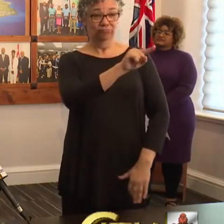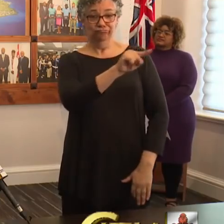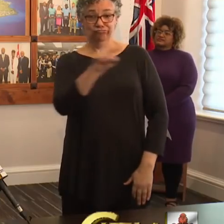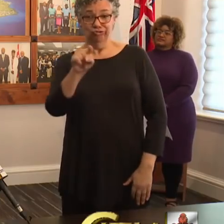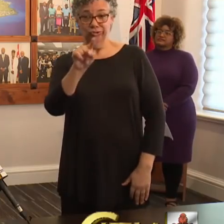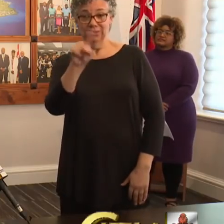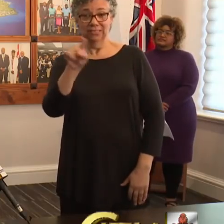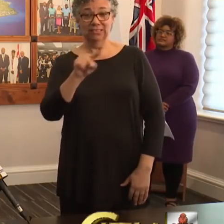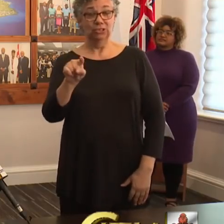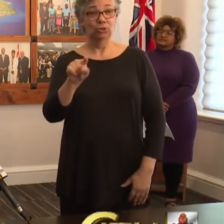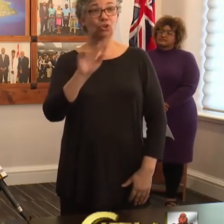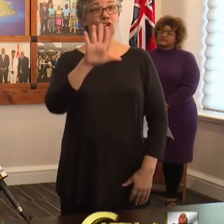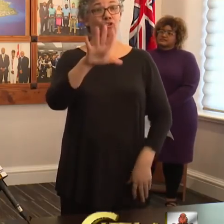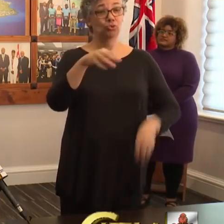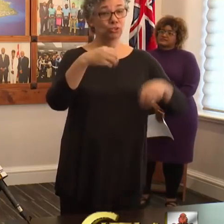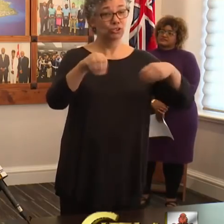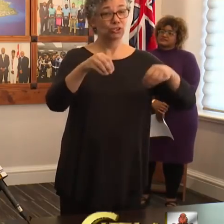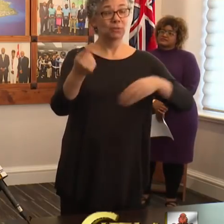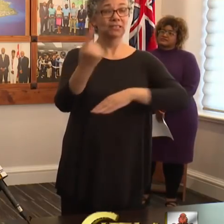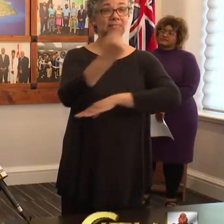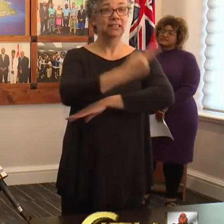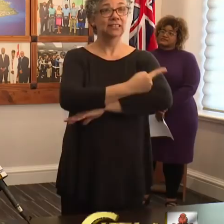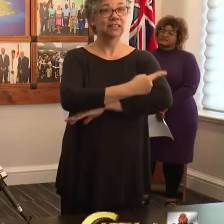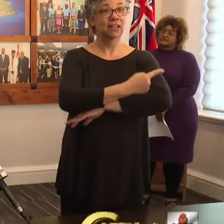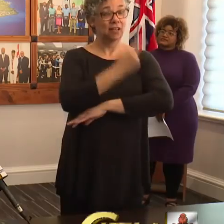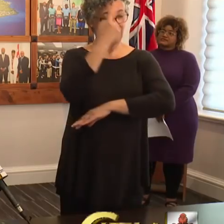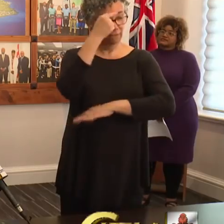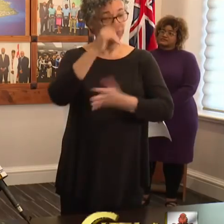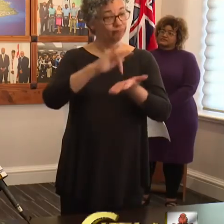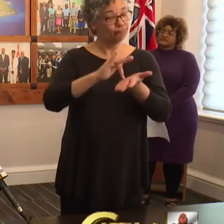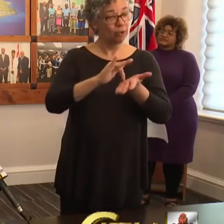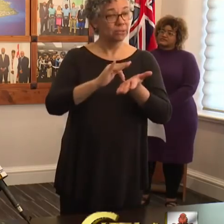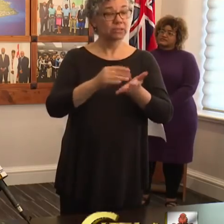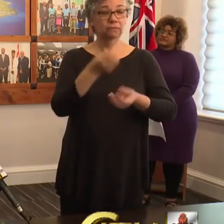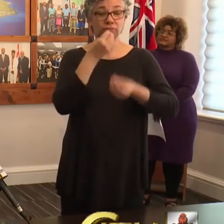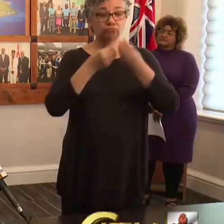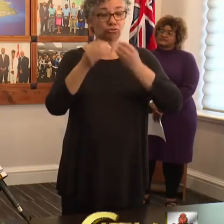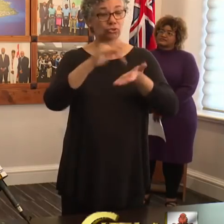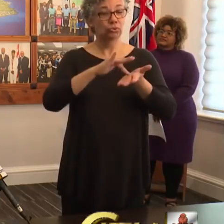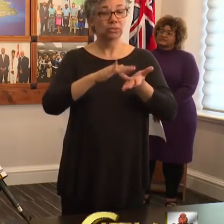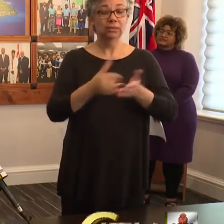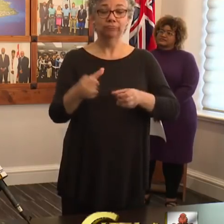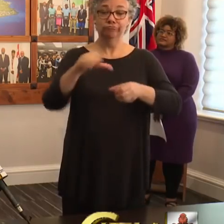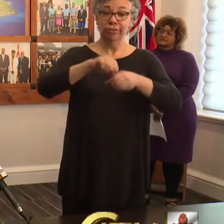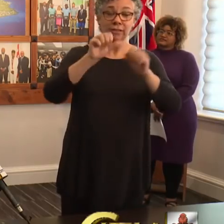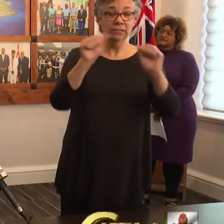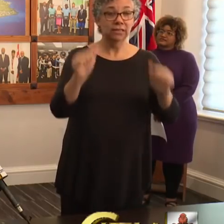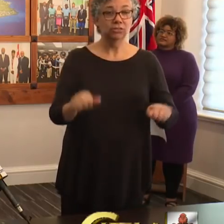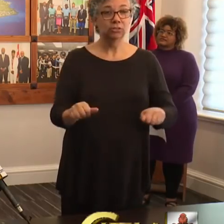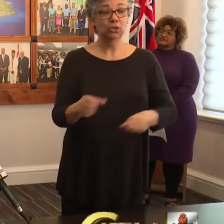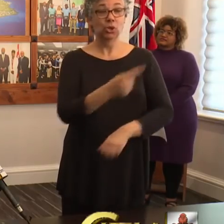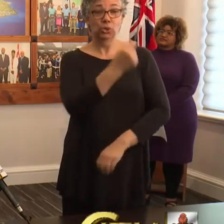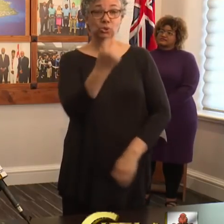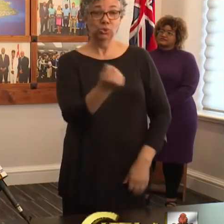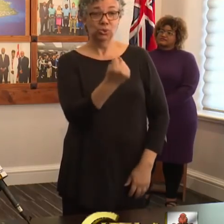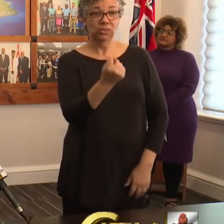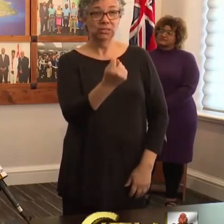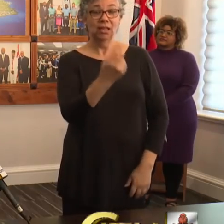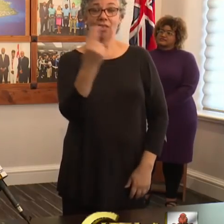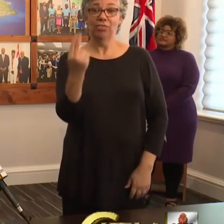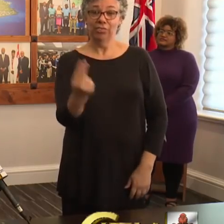Z, your shopping days for pharmacies, grocery stores and gas stations are Tuesdays,